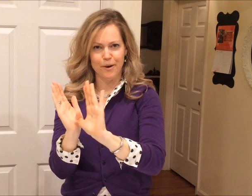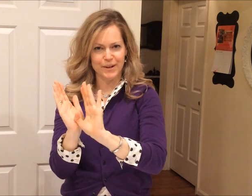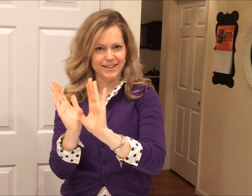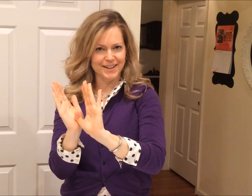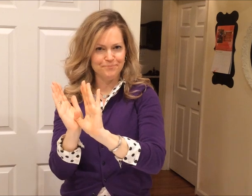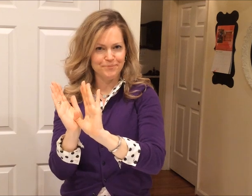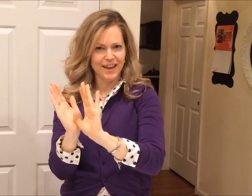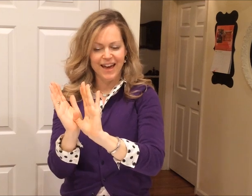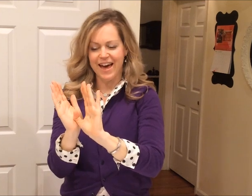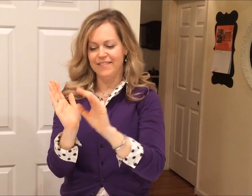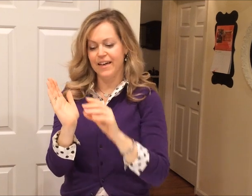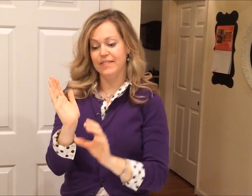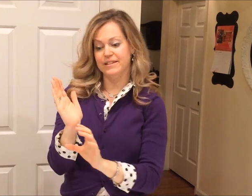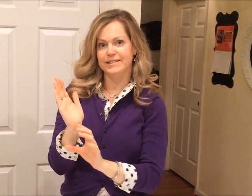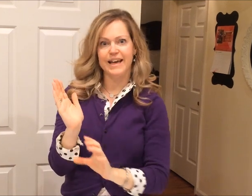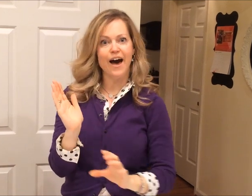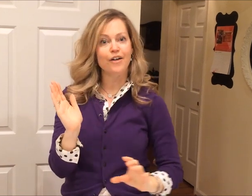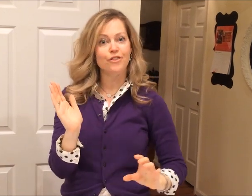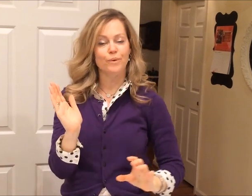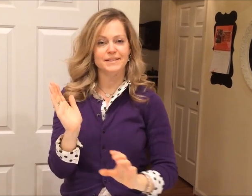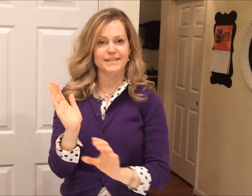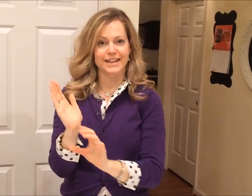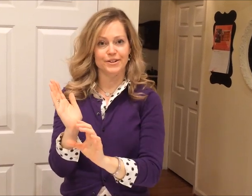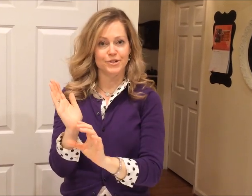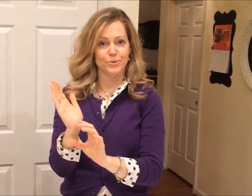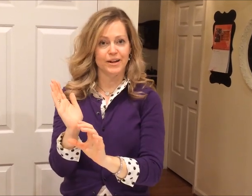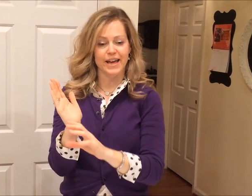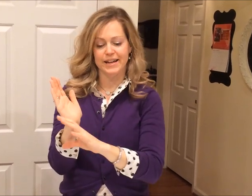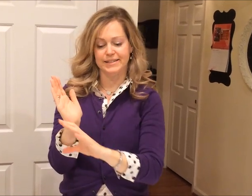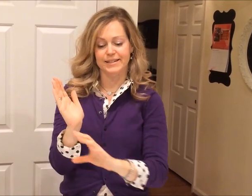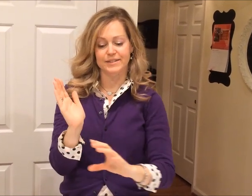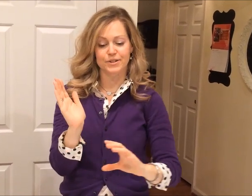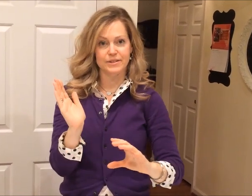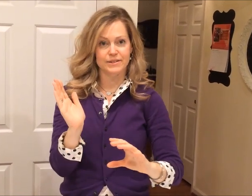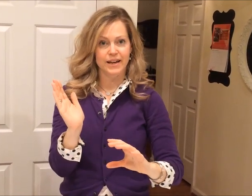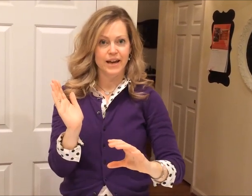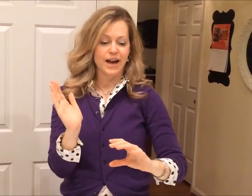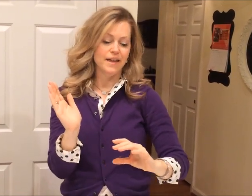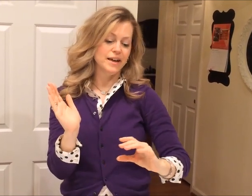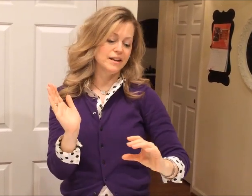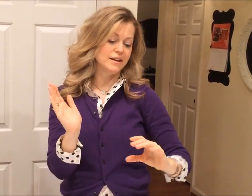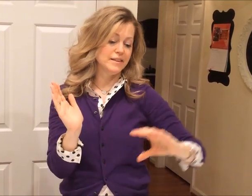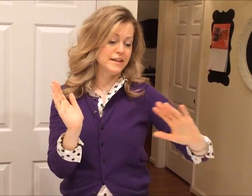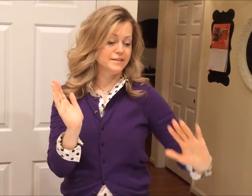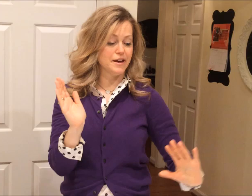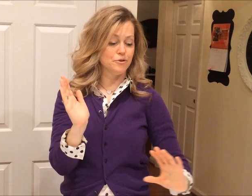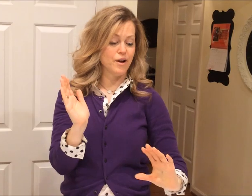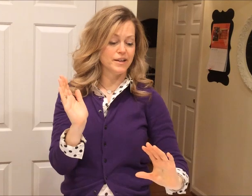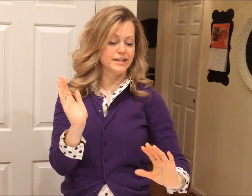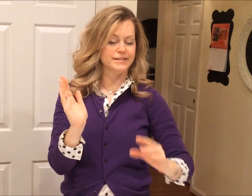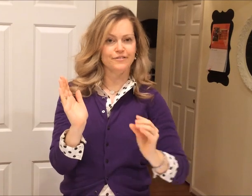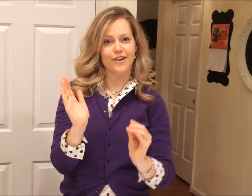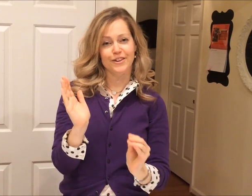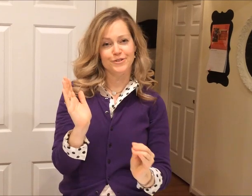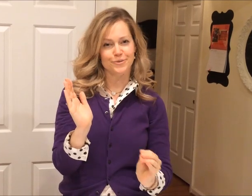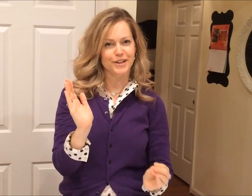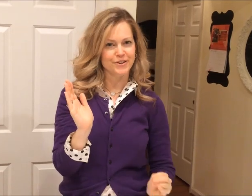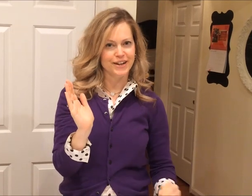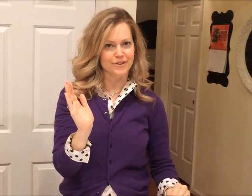Mount Whitney. And then the Southwest Territory has the deserts. And then the Southern Rockies, and it follows the Rio Grande